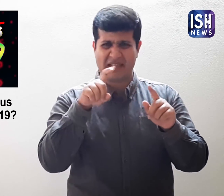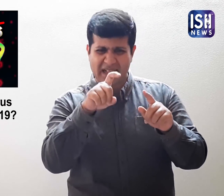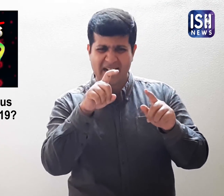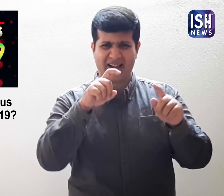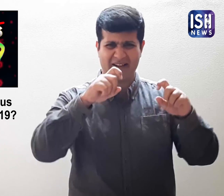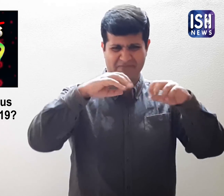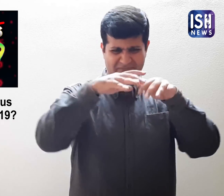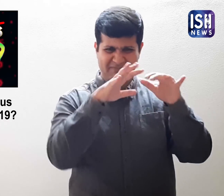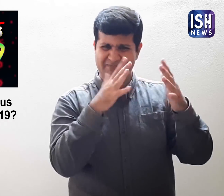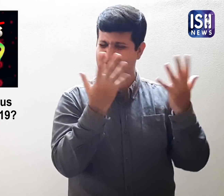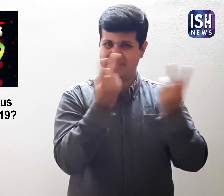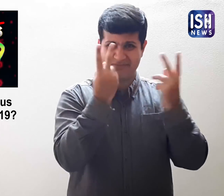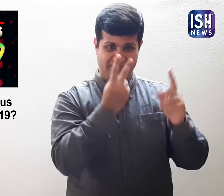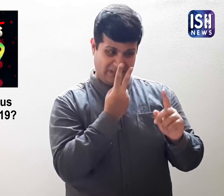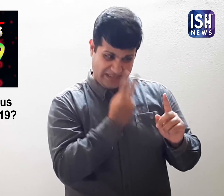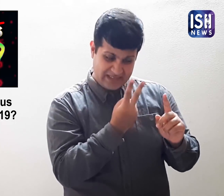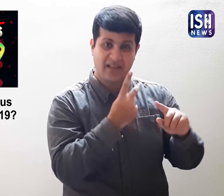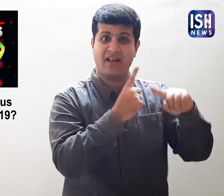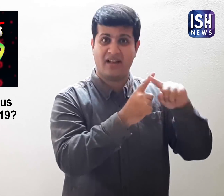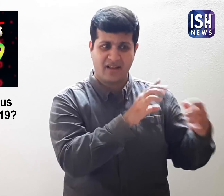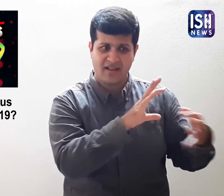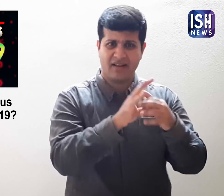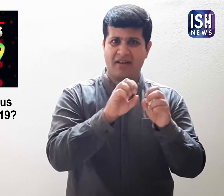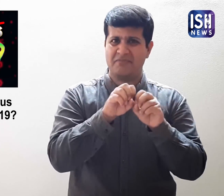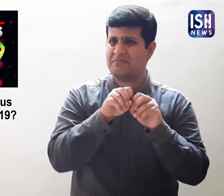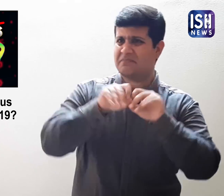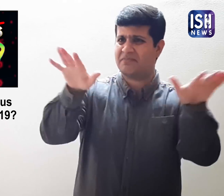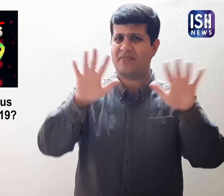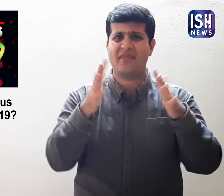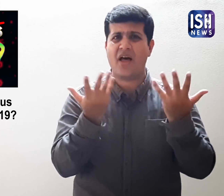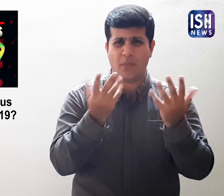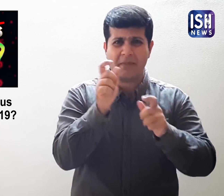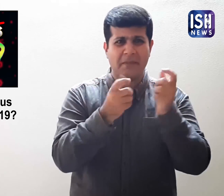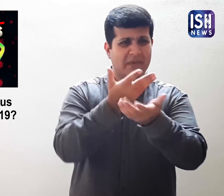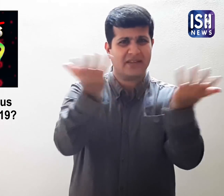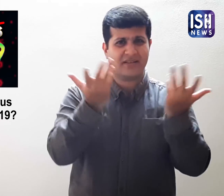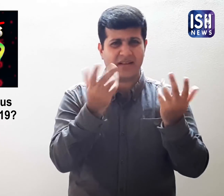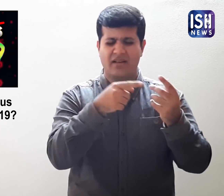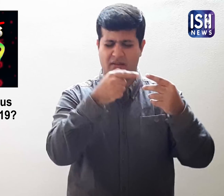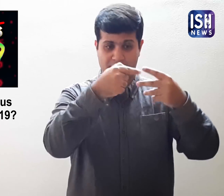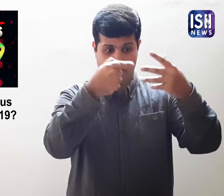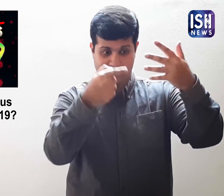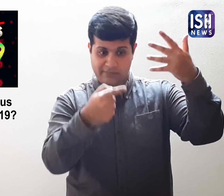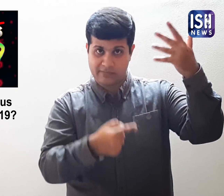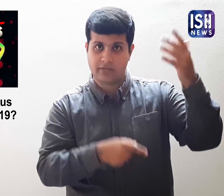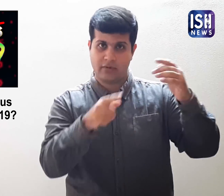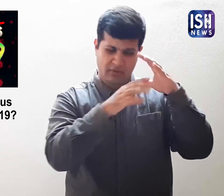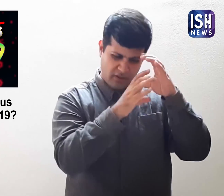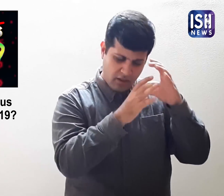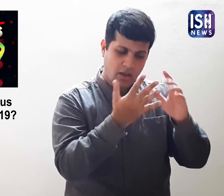features, mode of transmission and other factors were understood.